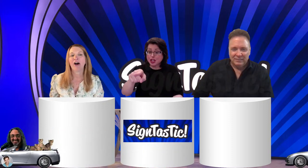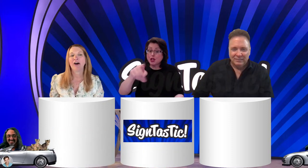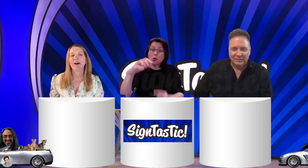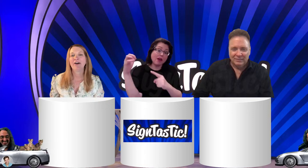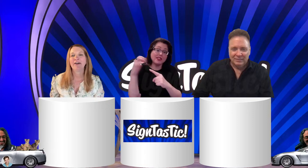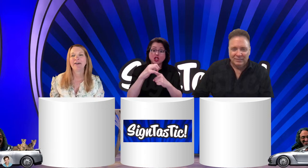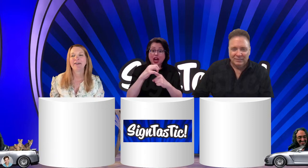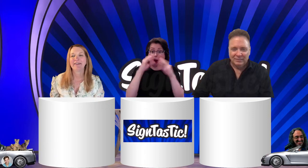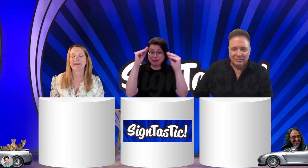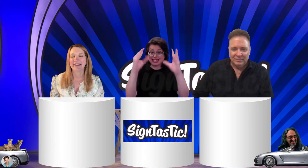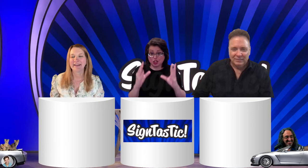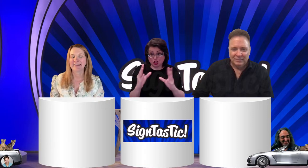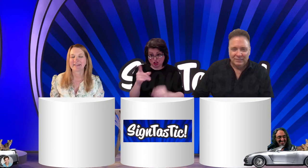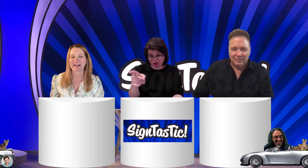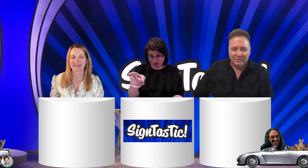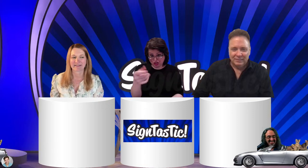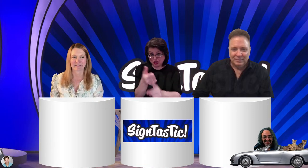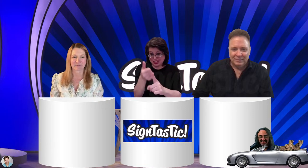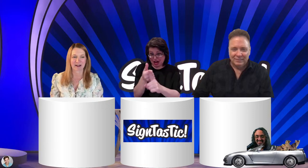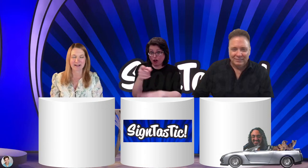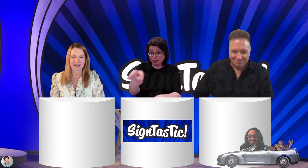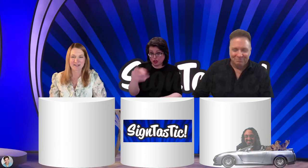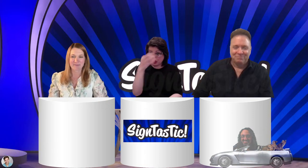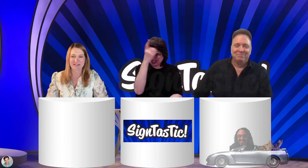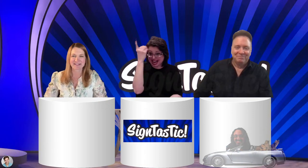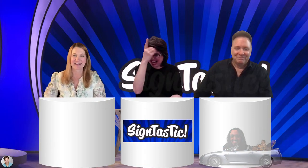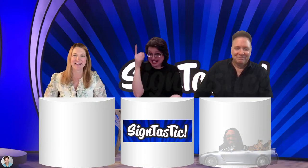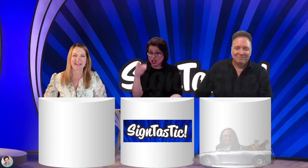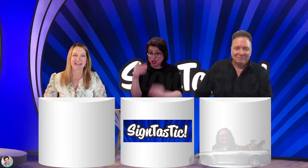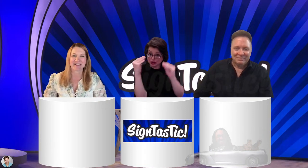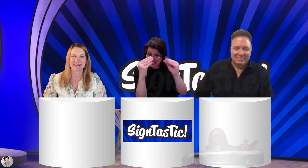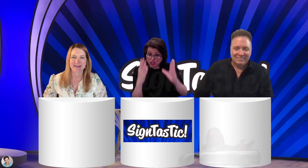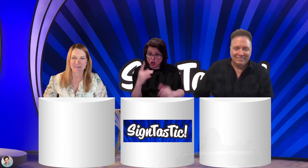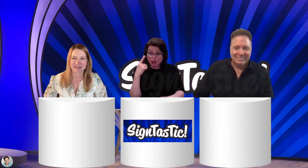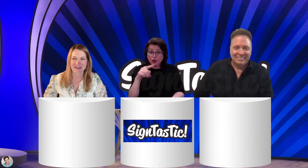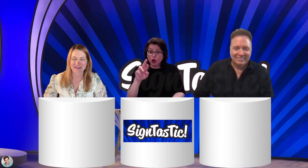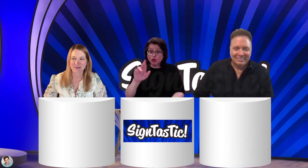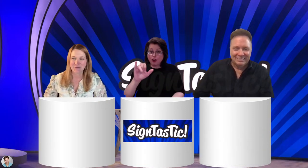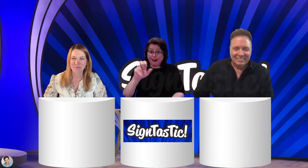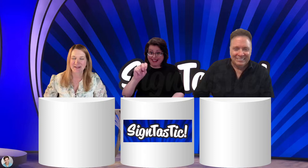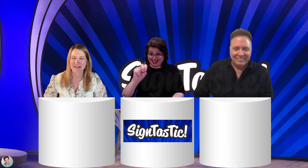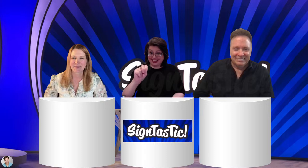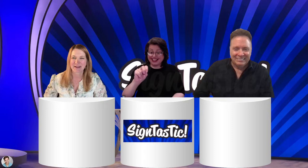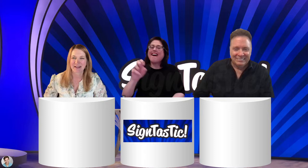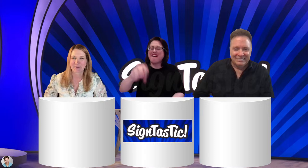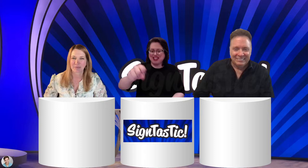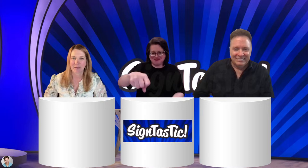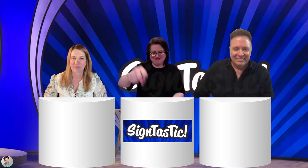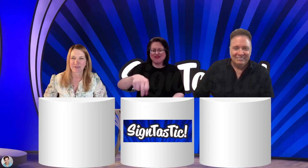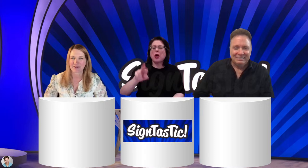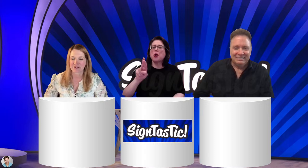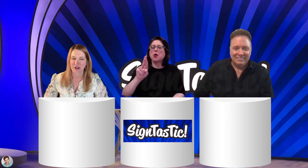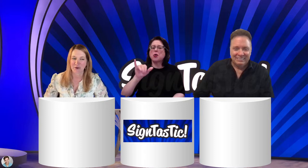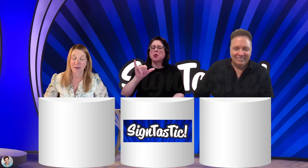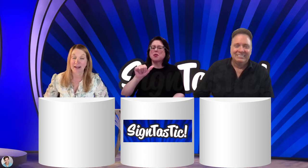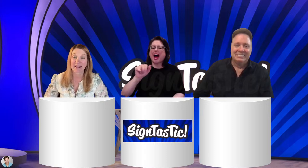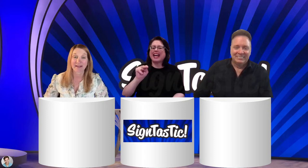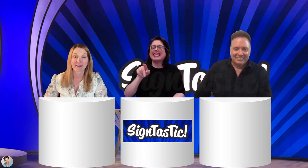Oh, yeah. Ryan has been signing in some of the Zoom meetings we had to prep for the show. And I can